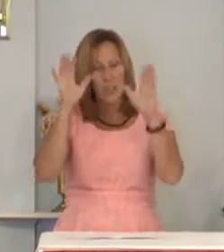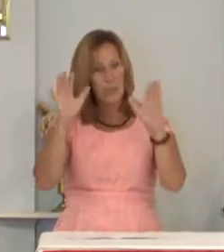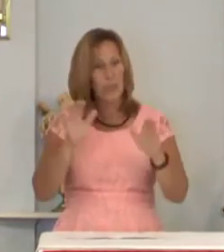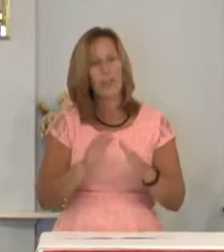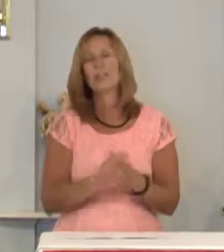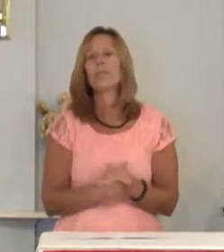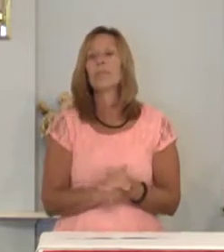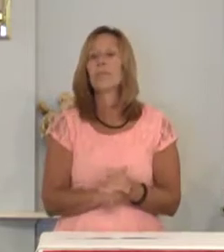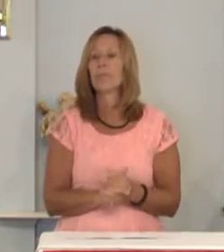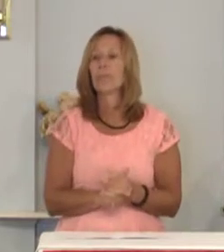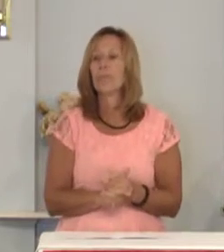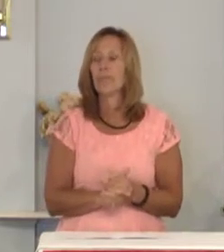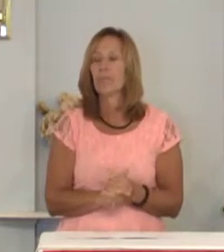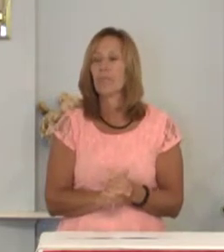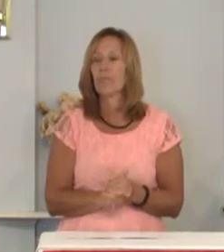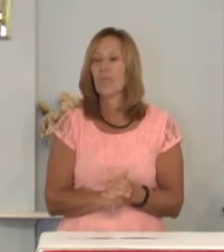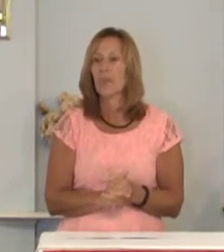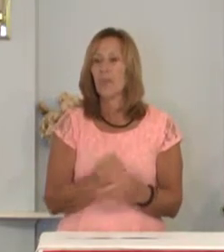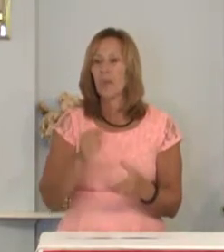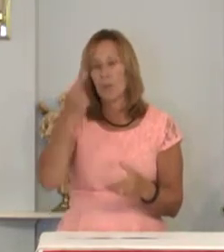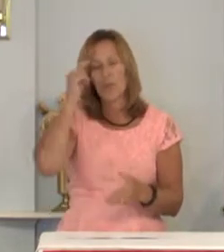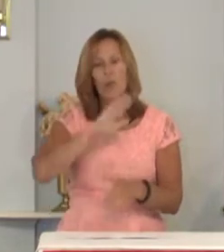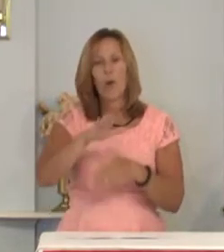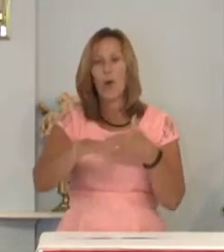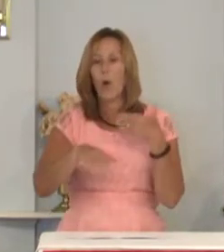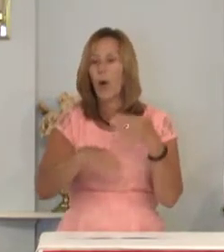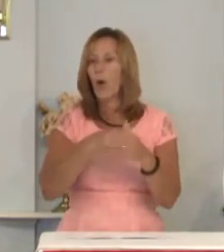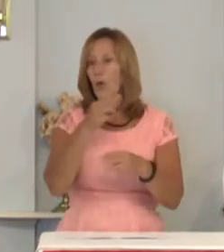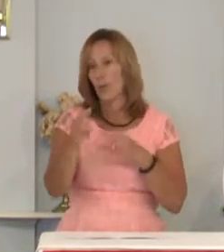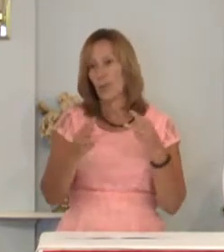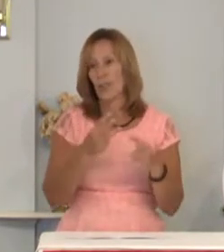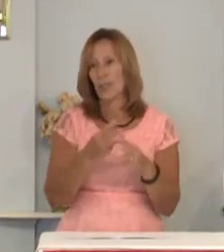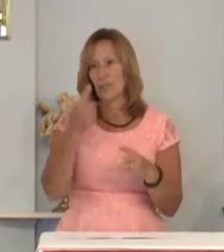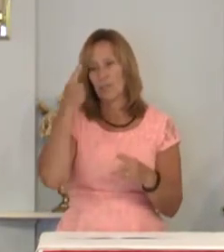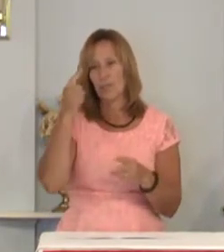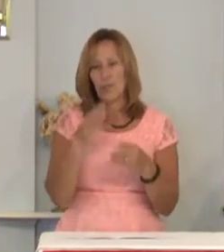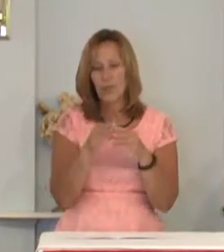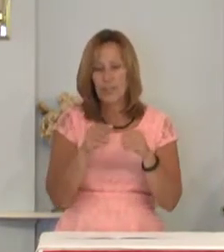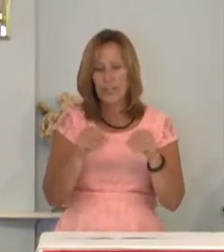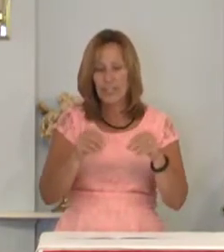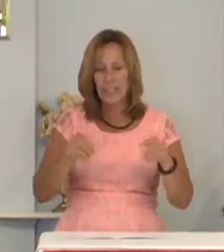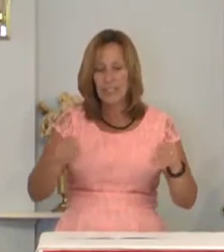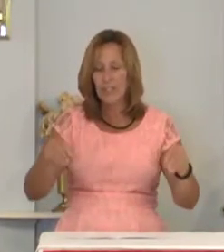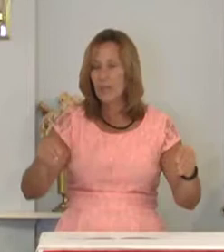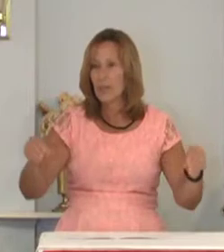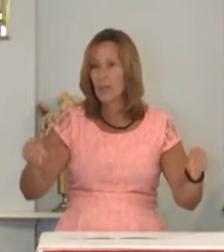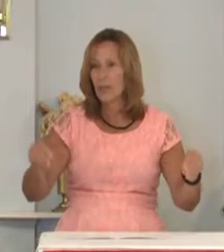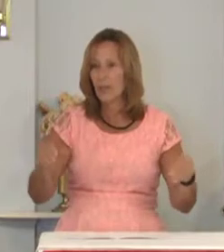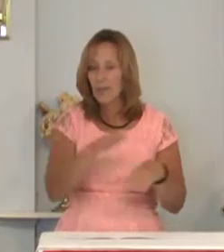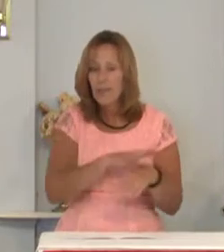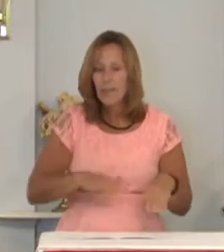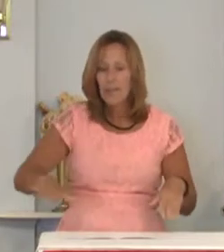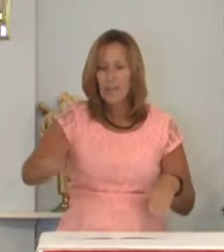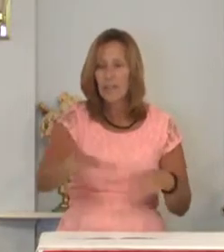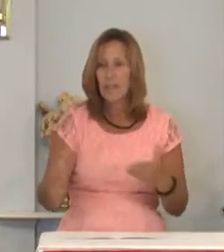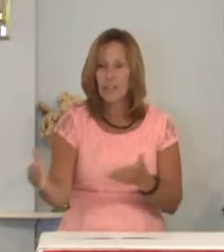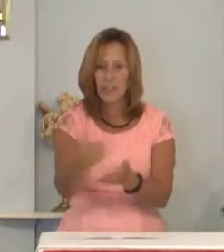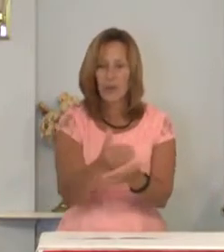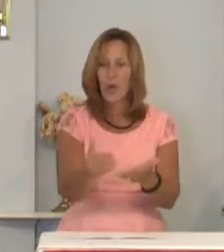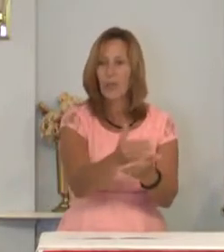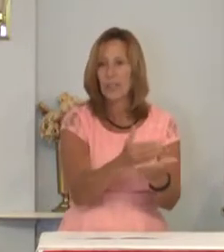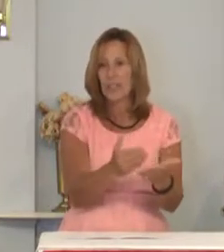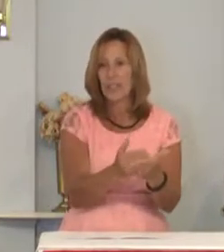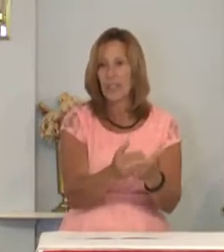is great for all creation for seeds that are sown fields that are harvested